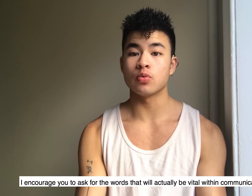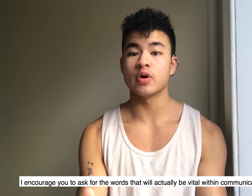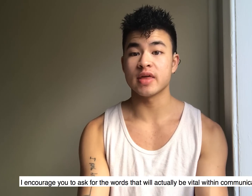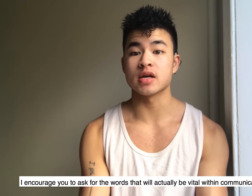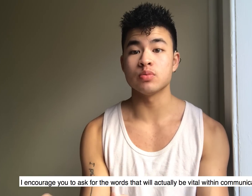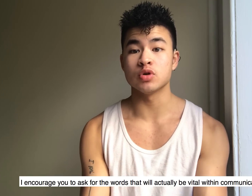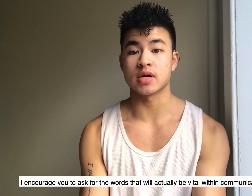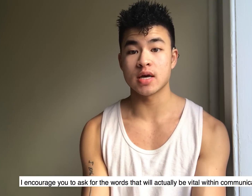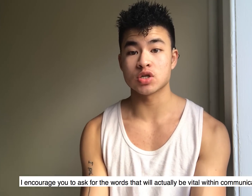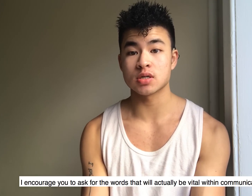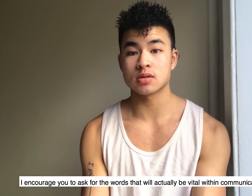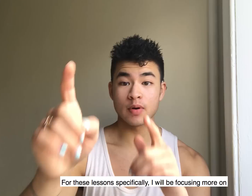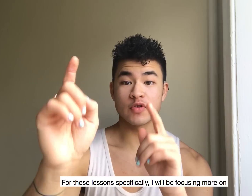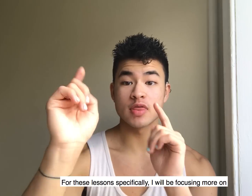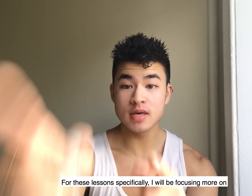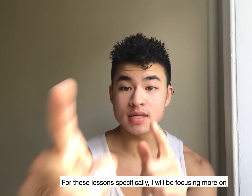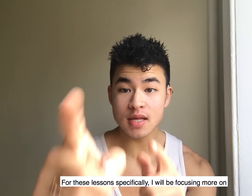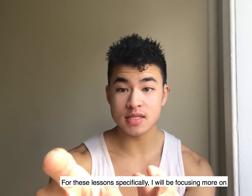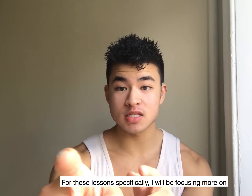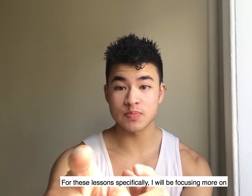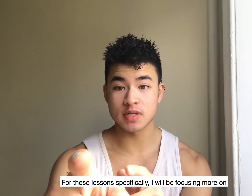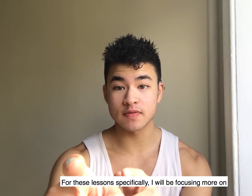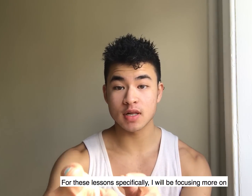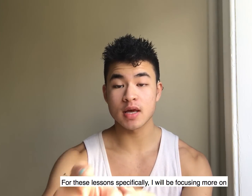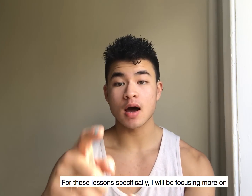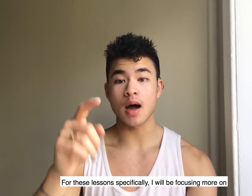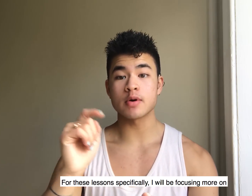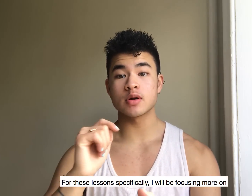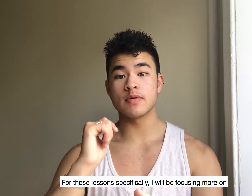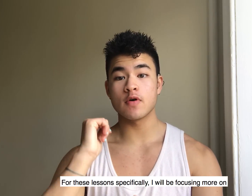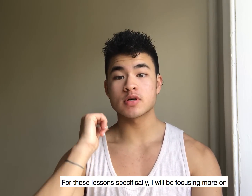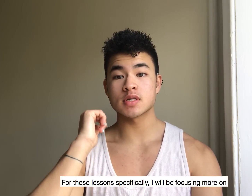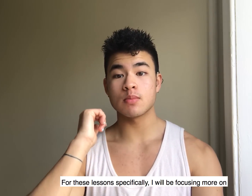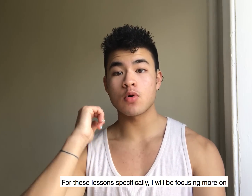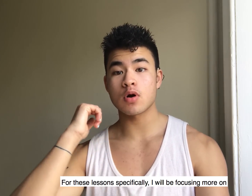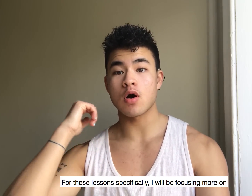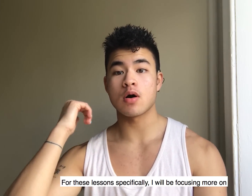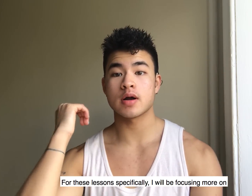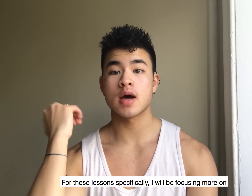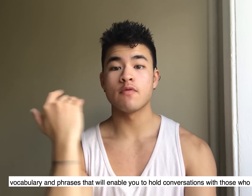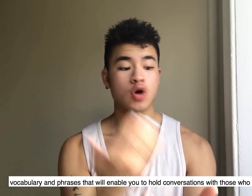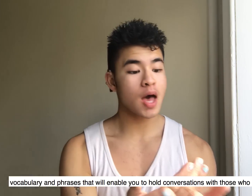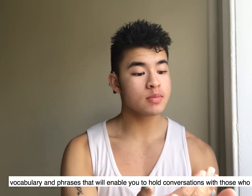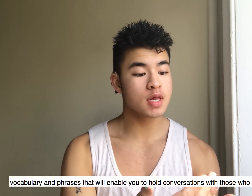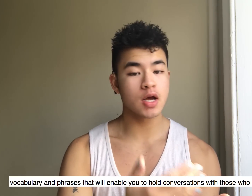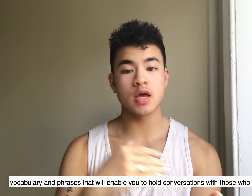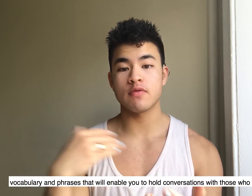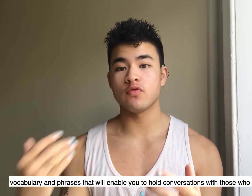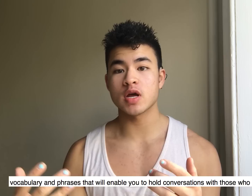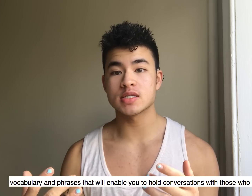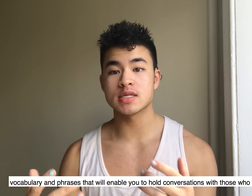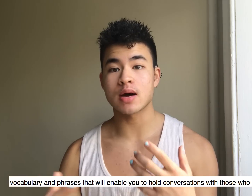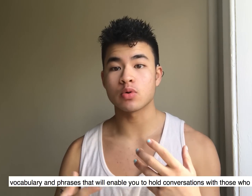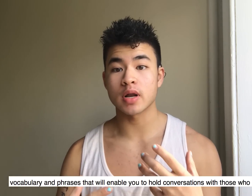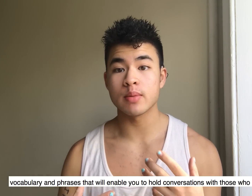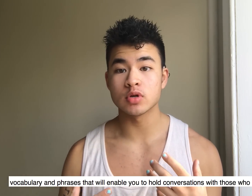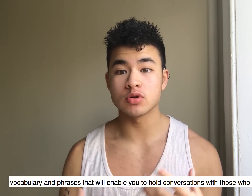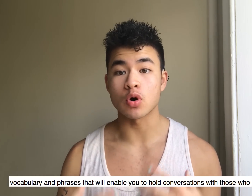within communication but for these lessons specifically I'm going to be focusing more on vocabulary and phrases that will enable you to